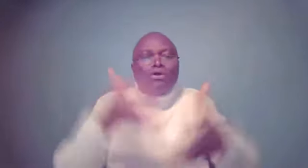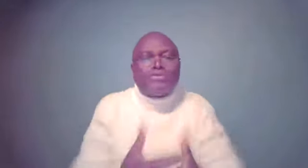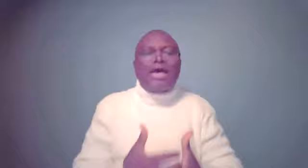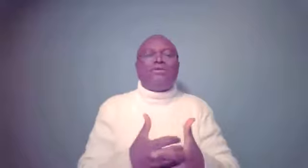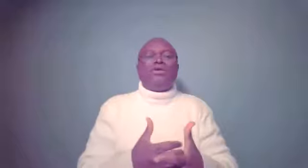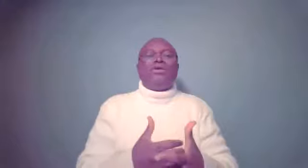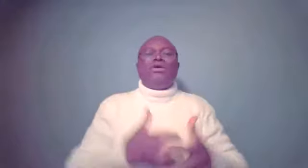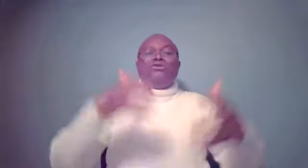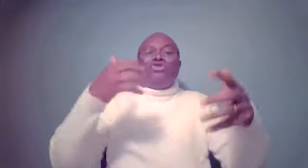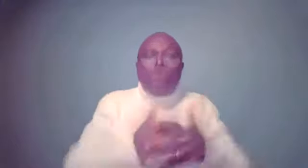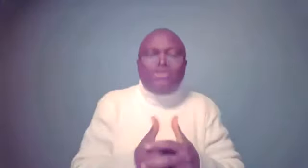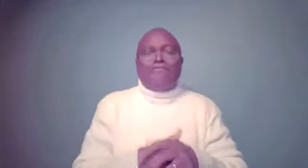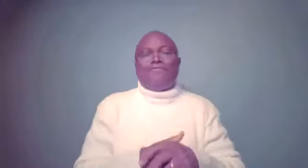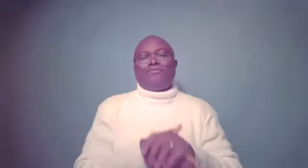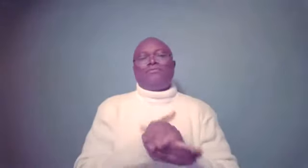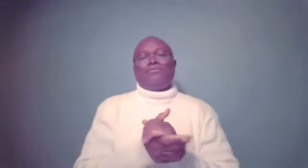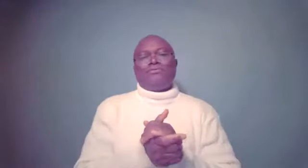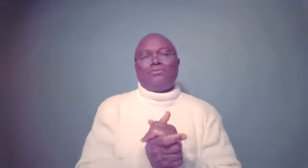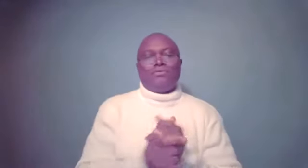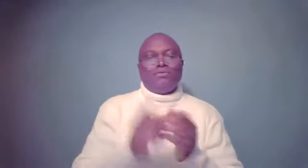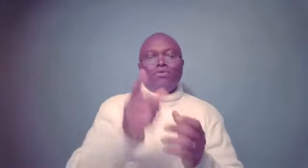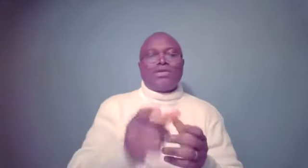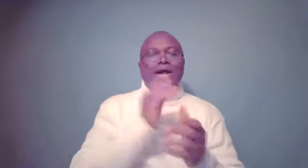concerned, Joseph was the guy.